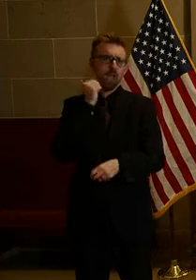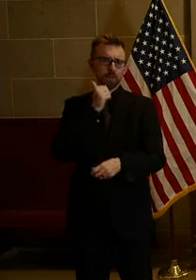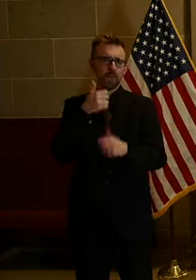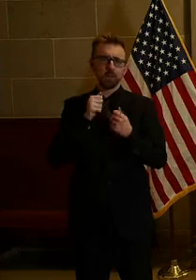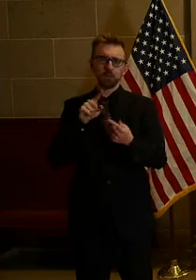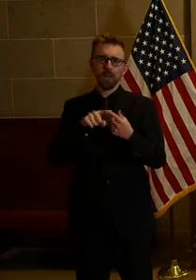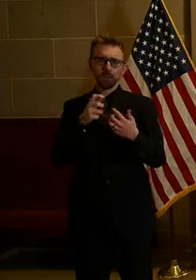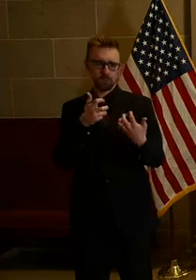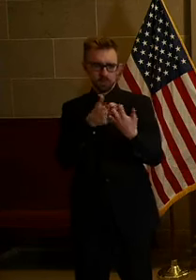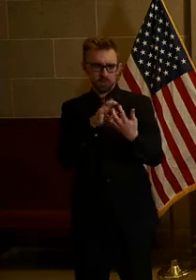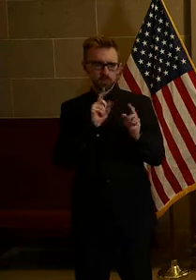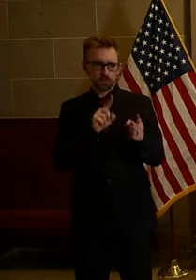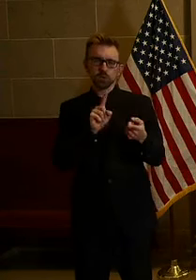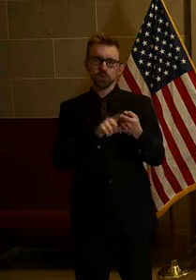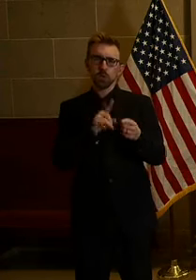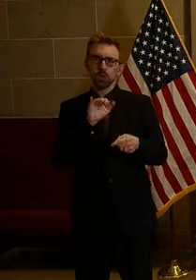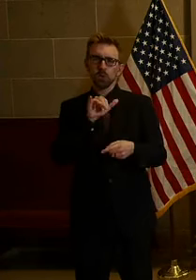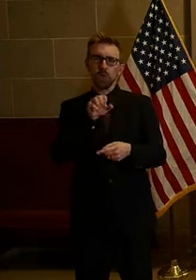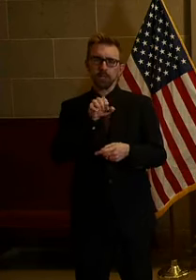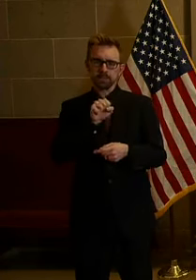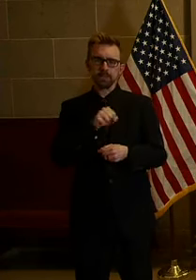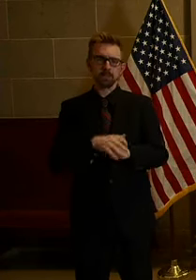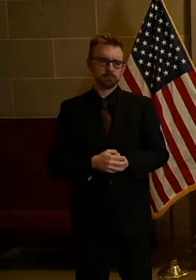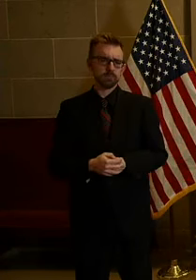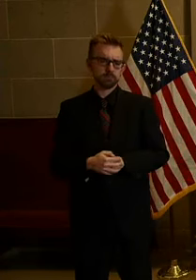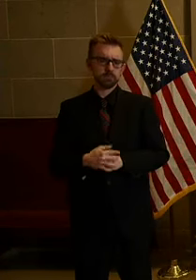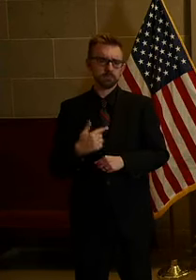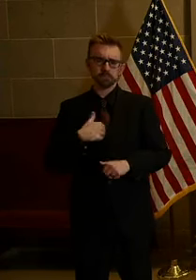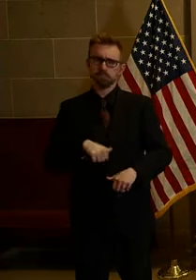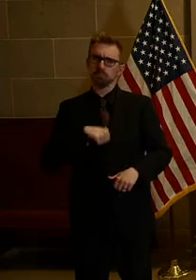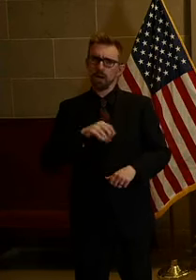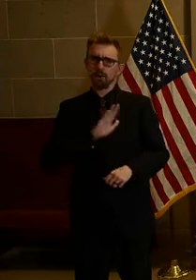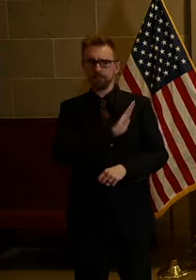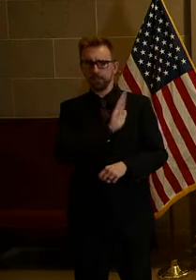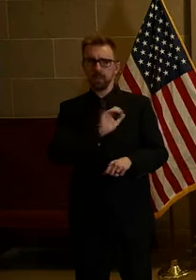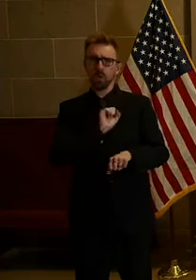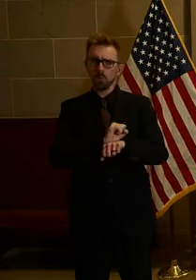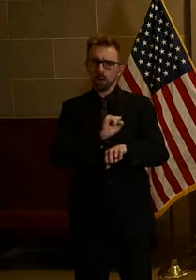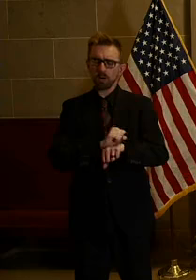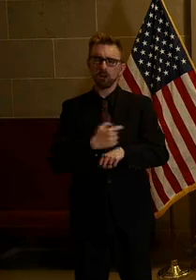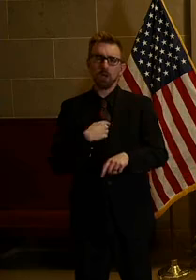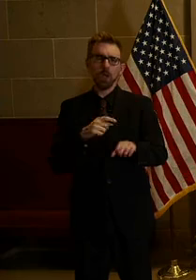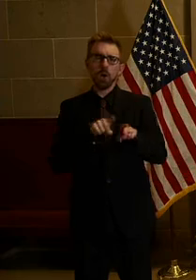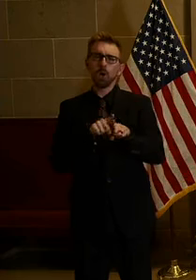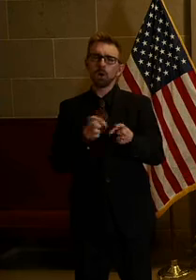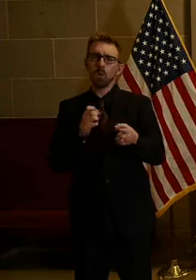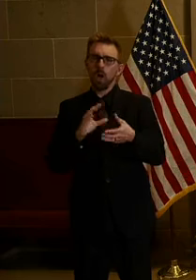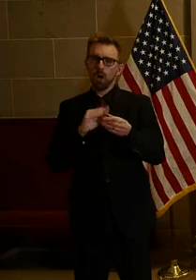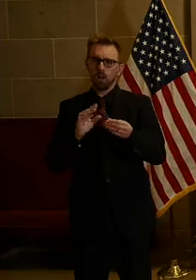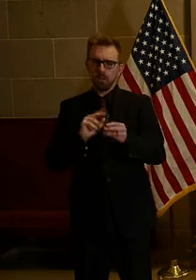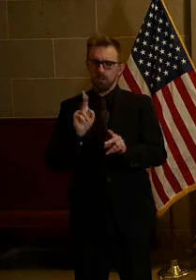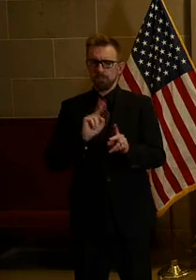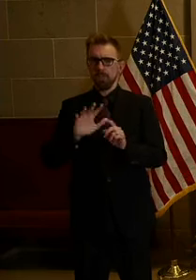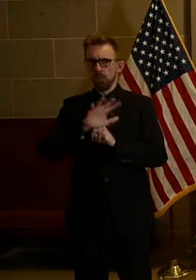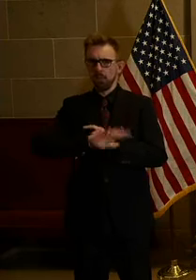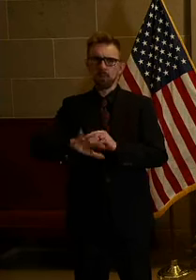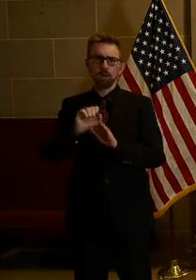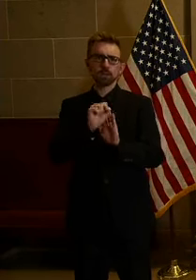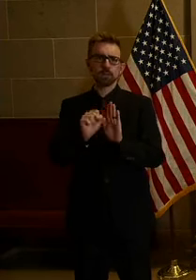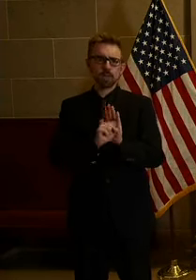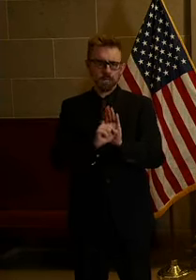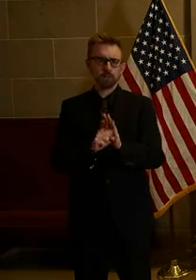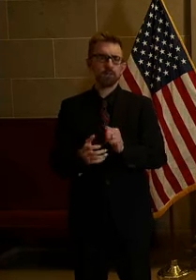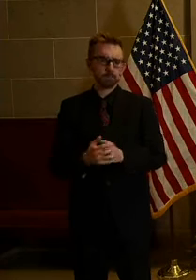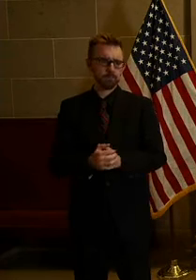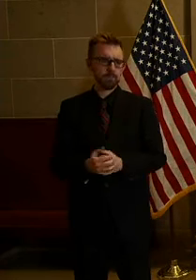solutions to a crisis, and I couldn't be more proud of the work they're doing. And I also want to say for the people around the state, there